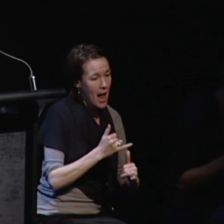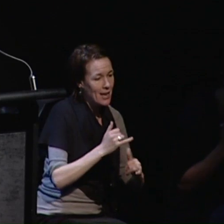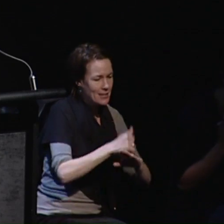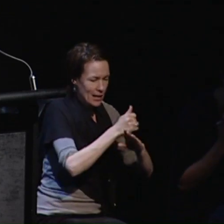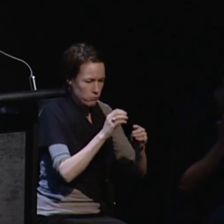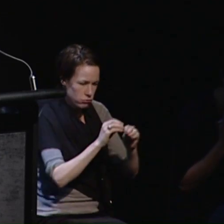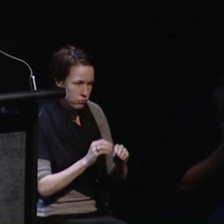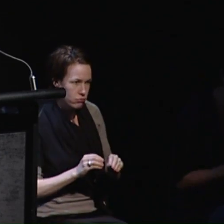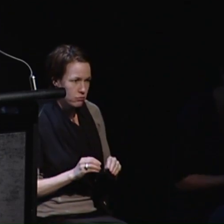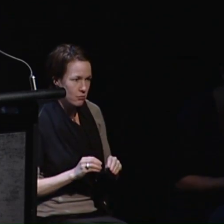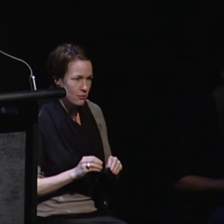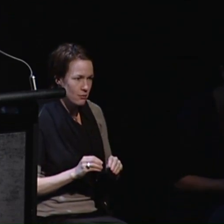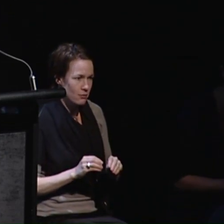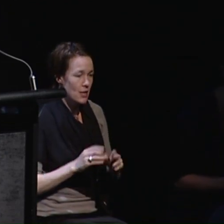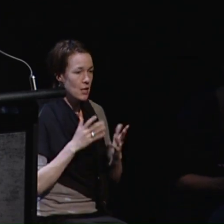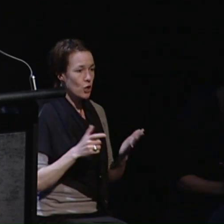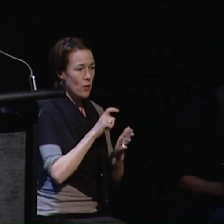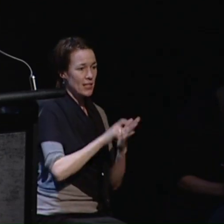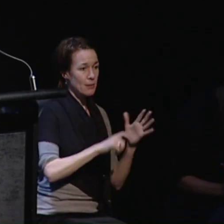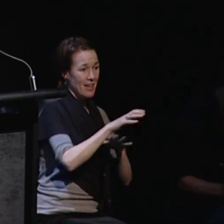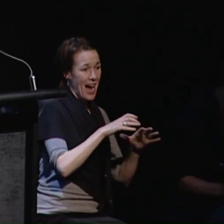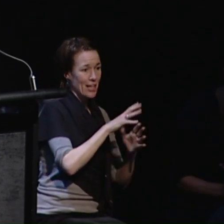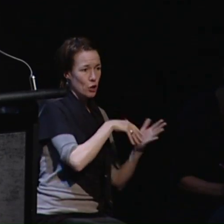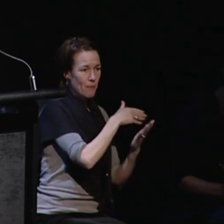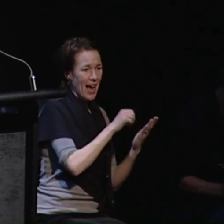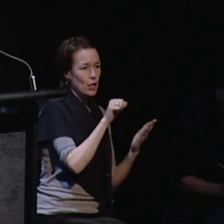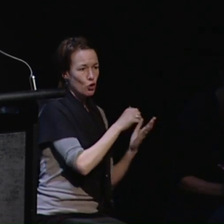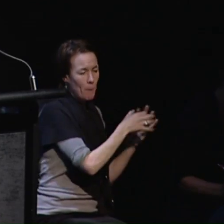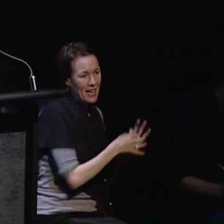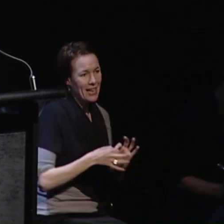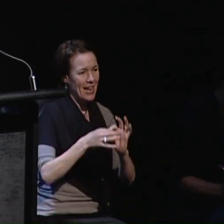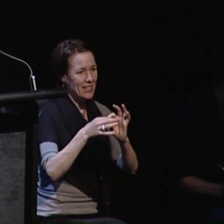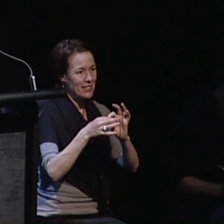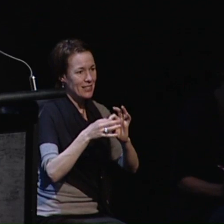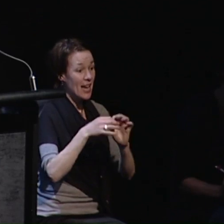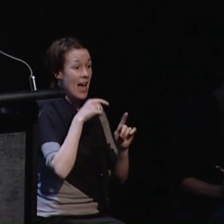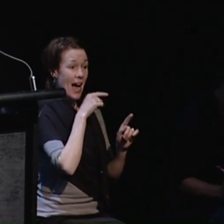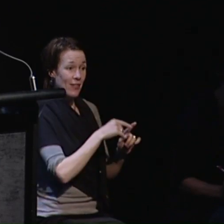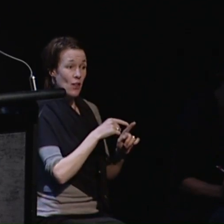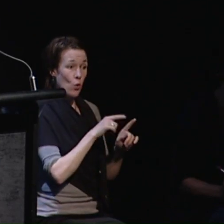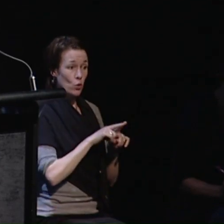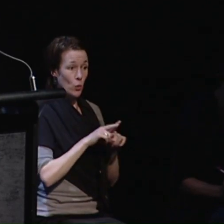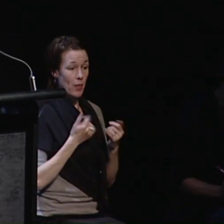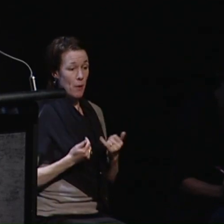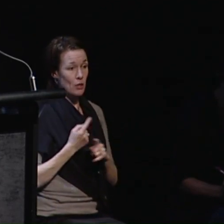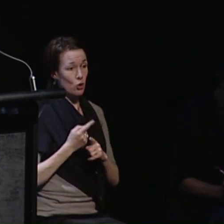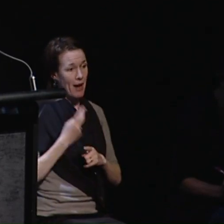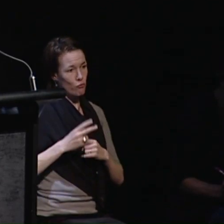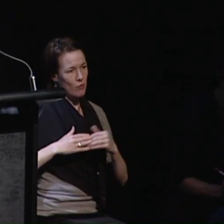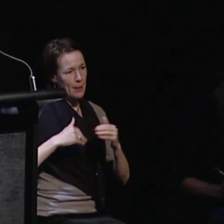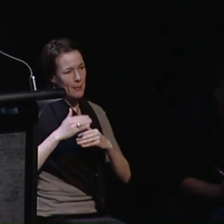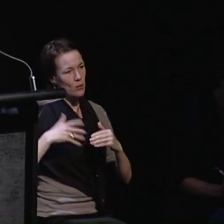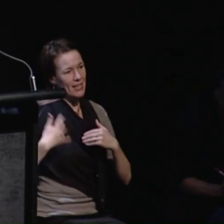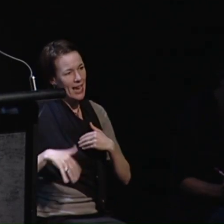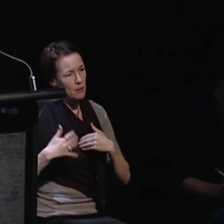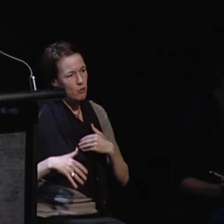taken as part of the disability action plan particularly as it relates to the rebuilding of Canterbury and similarly into the engaging good lives